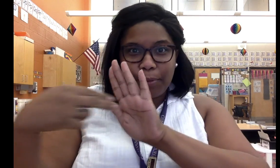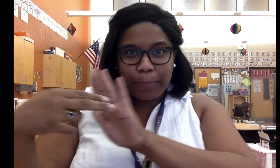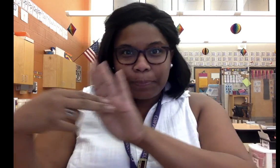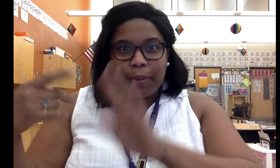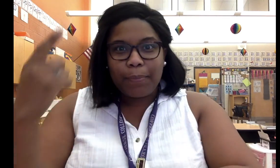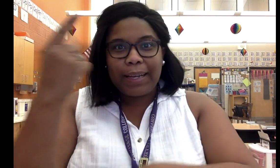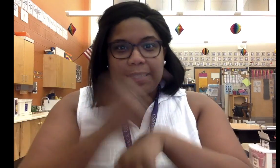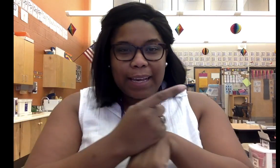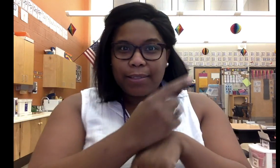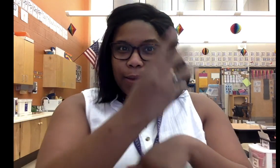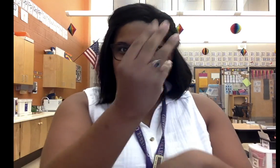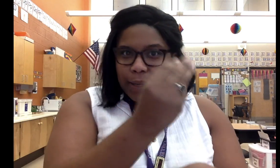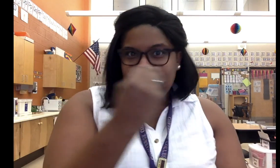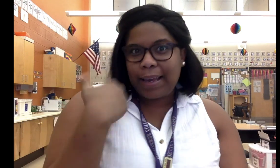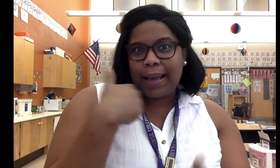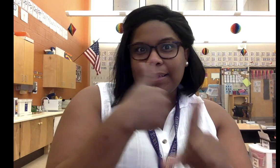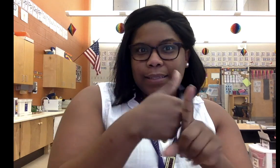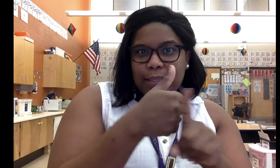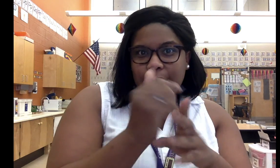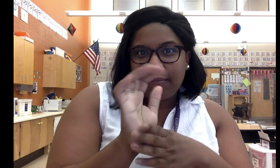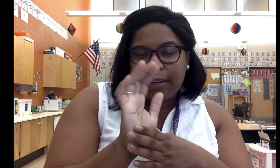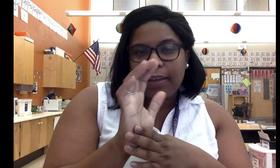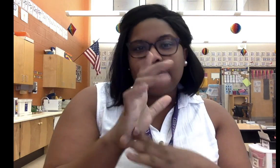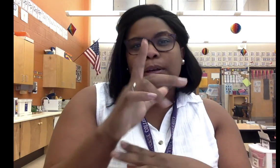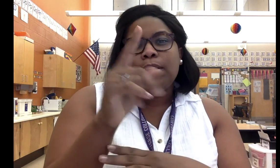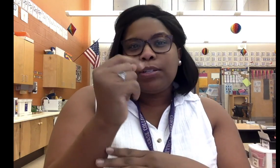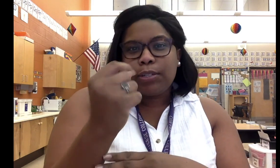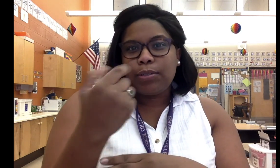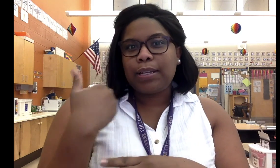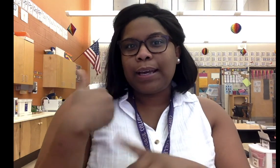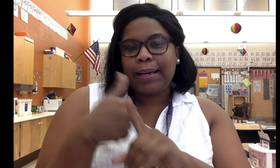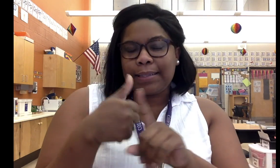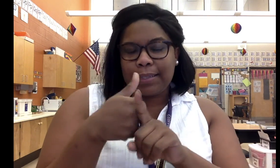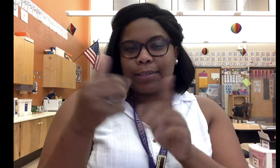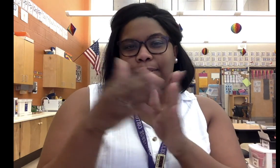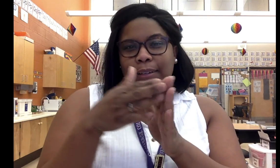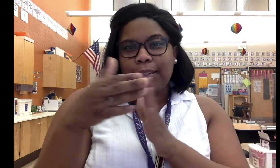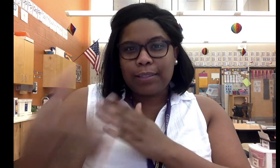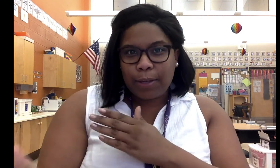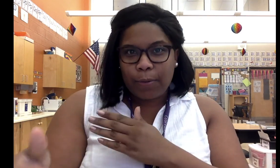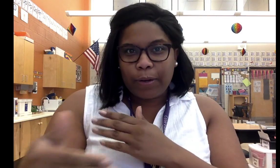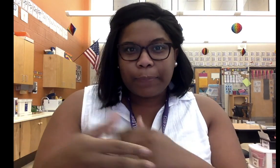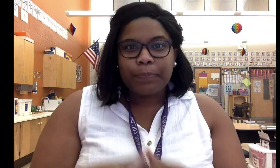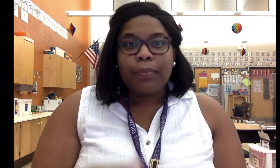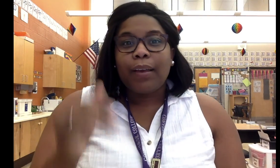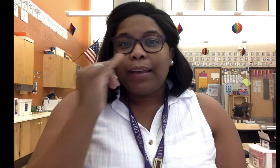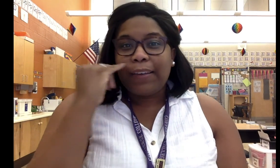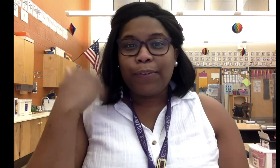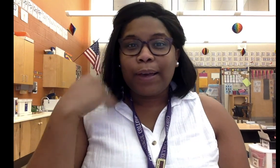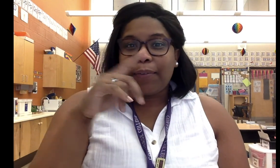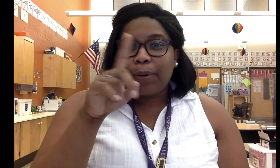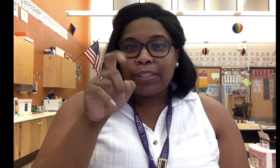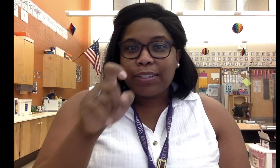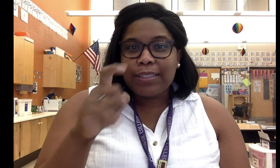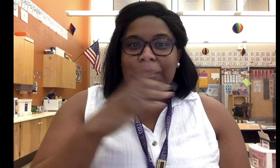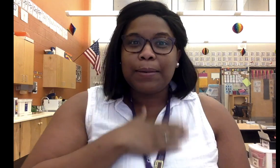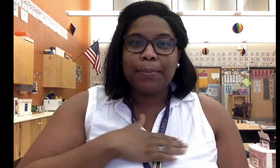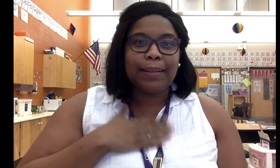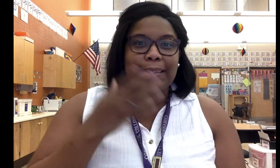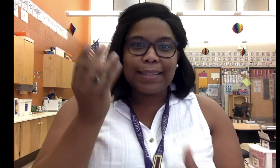by day. So Monday has its own video, Tuesday has it's on and so on. If you have questions, please let